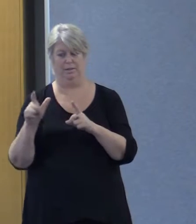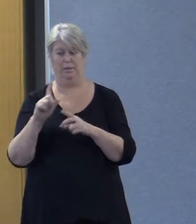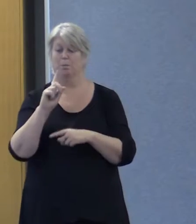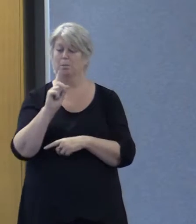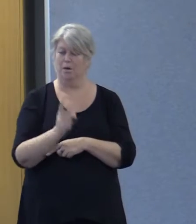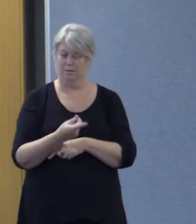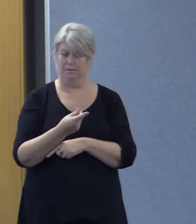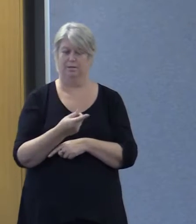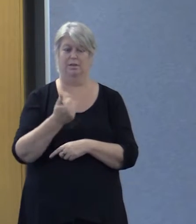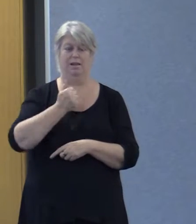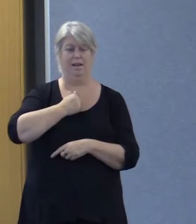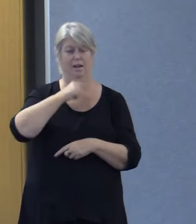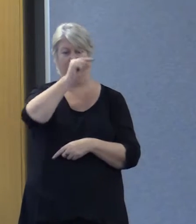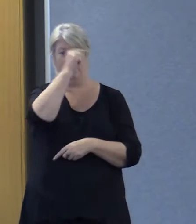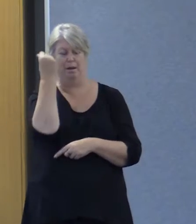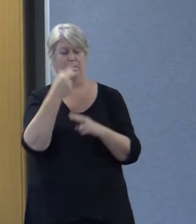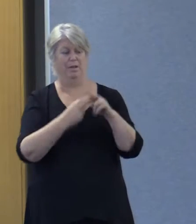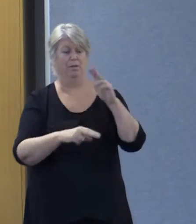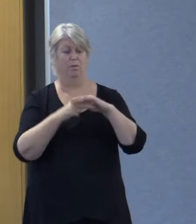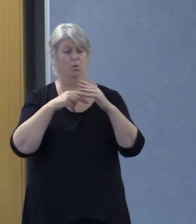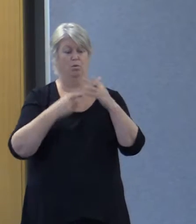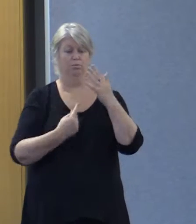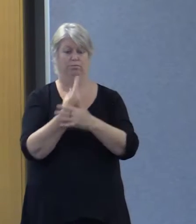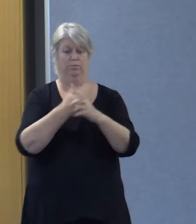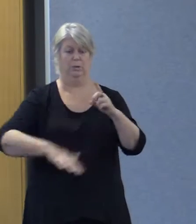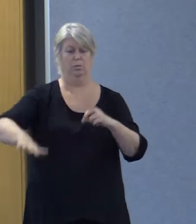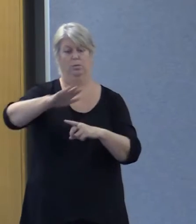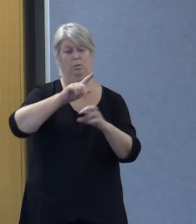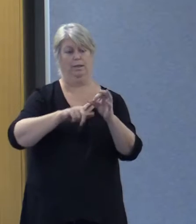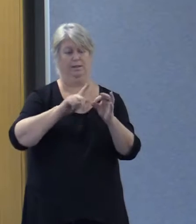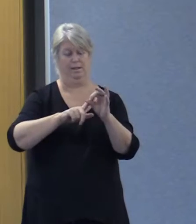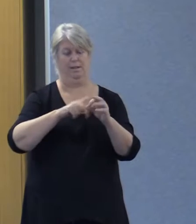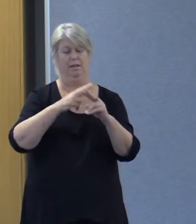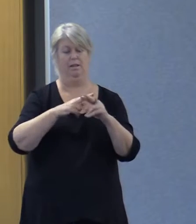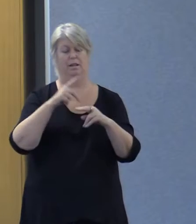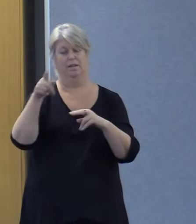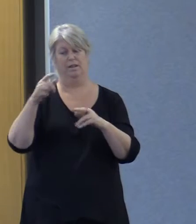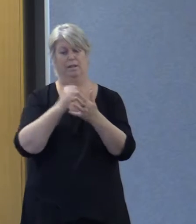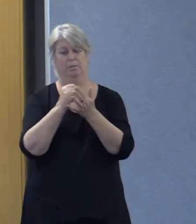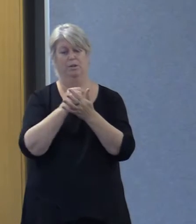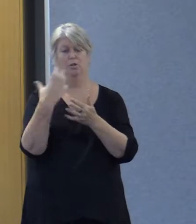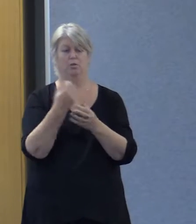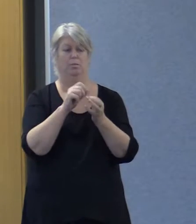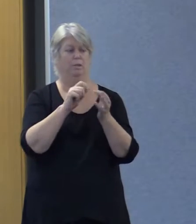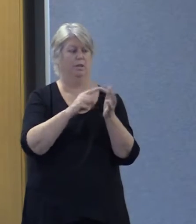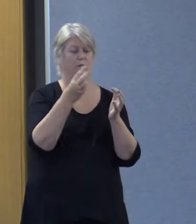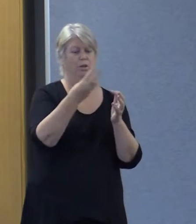However, our aim is that at full rollout across Queensland, this figure looks more like 13 to 14%.